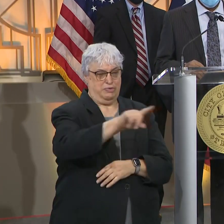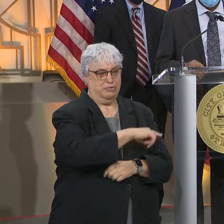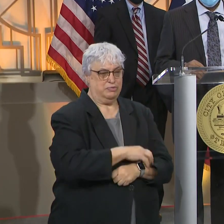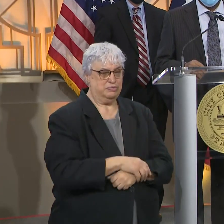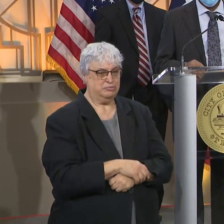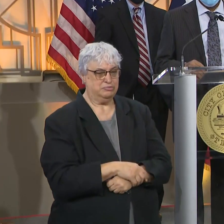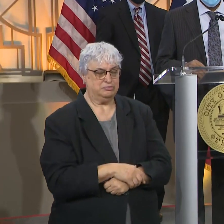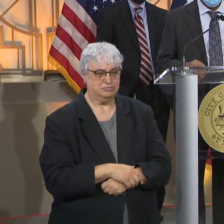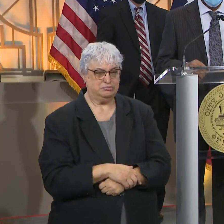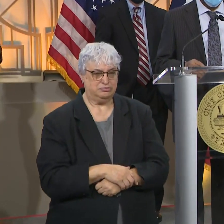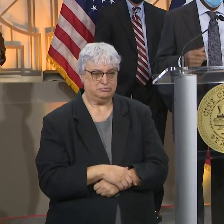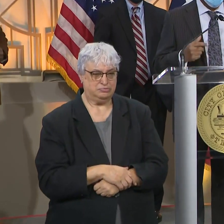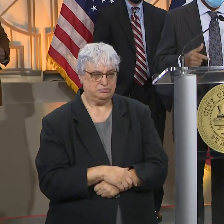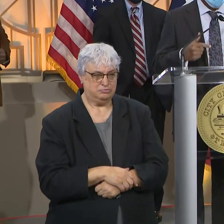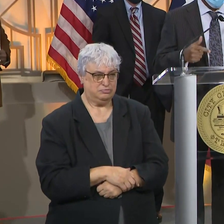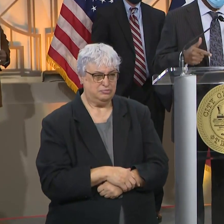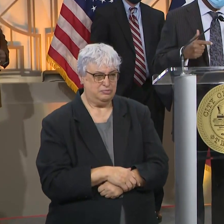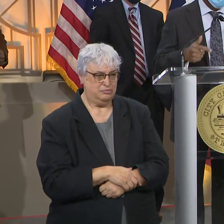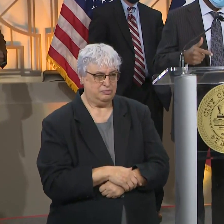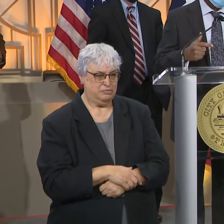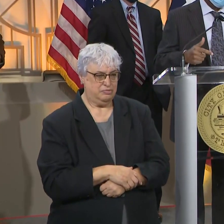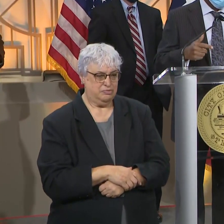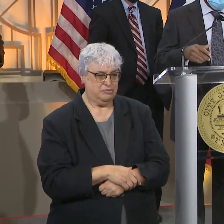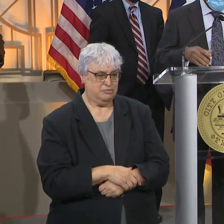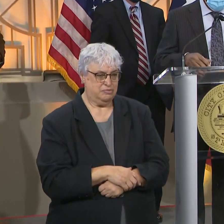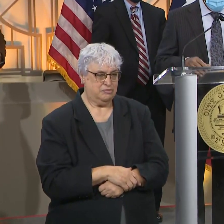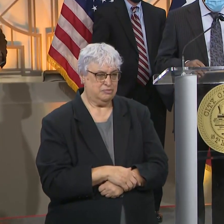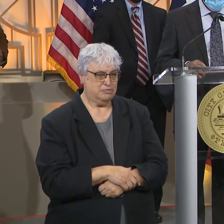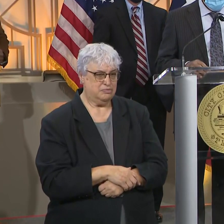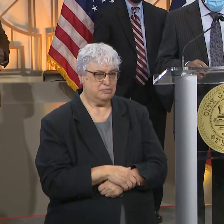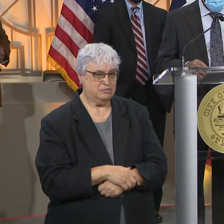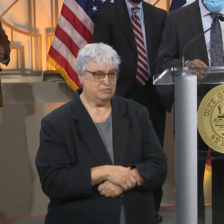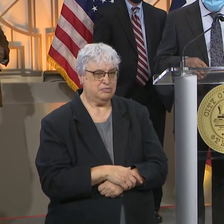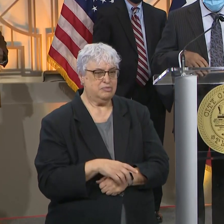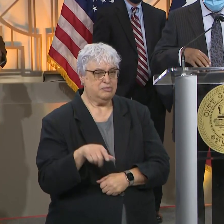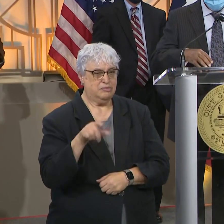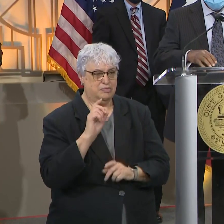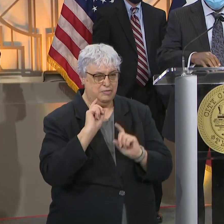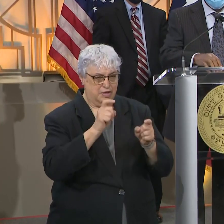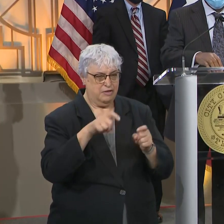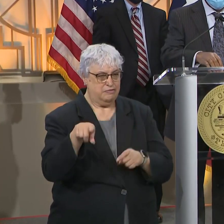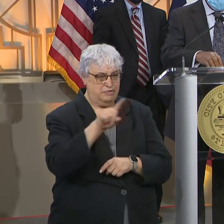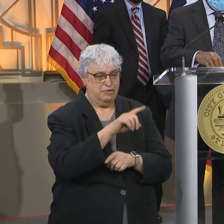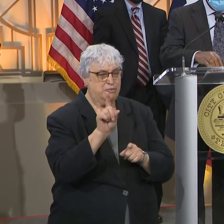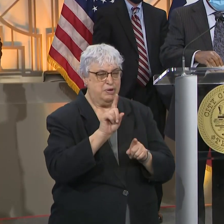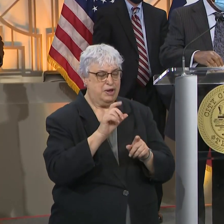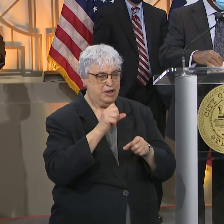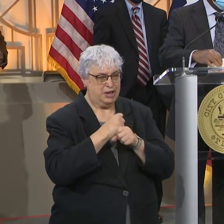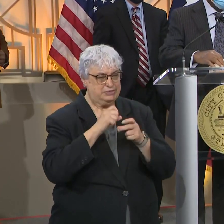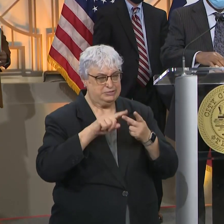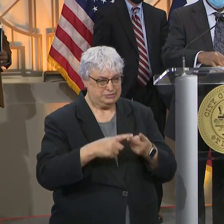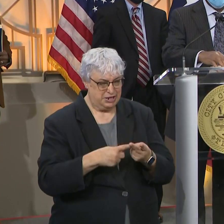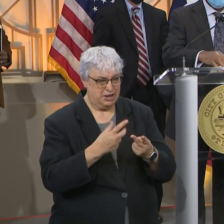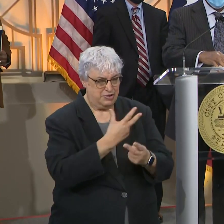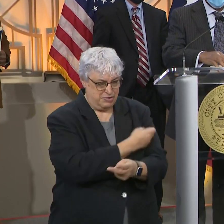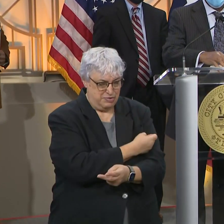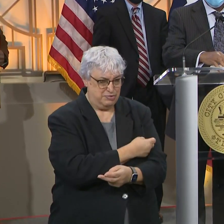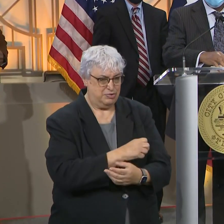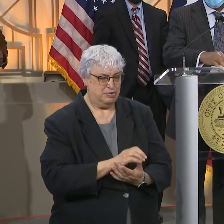The Houston Health Department will automatically be contacting you and giving you those instructions. Having said that,